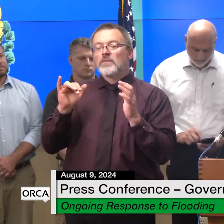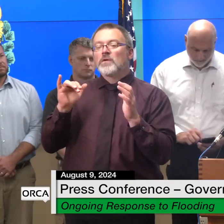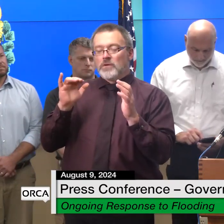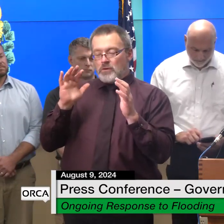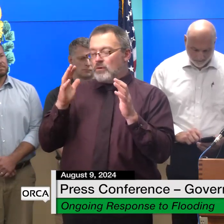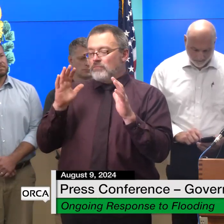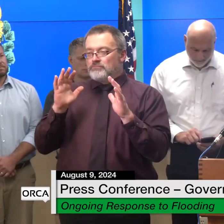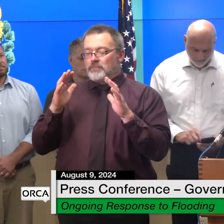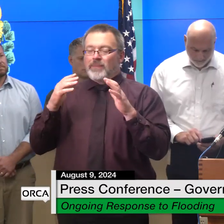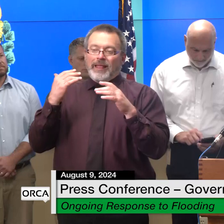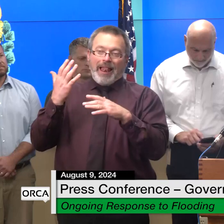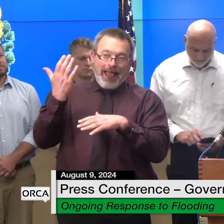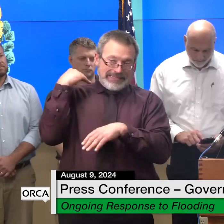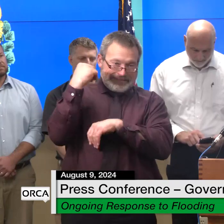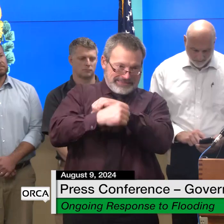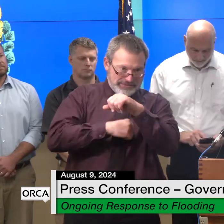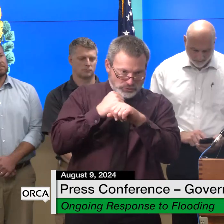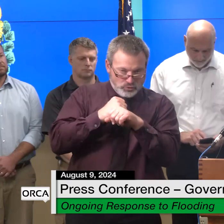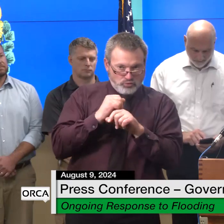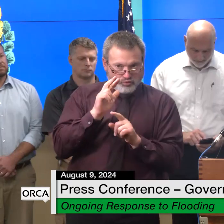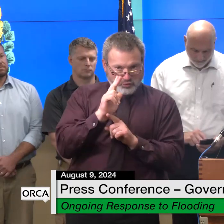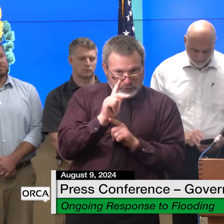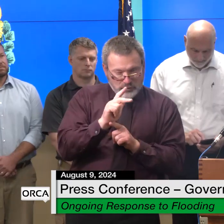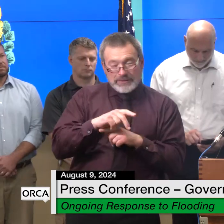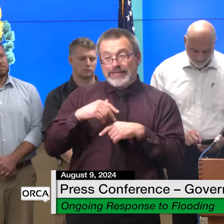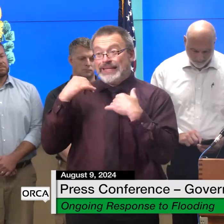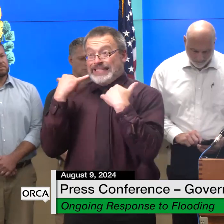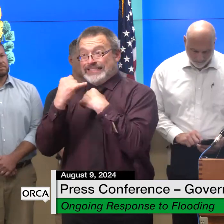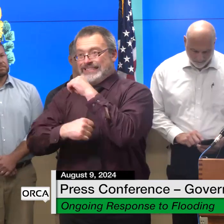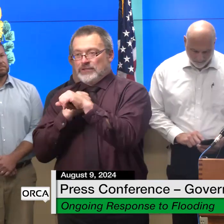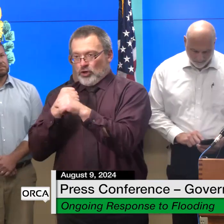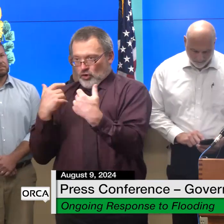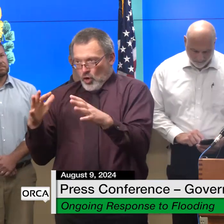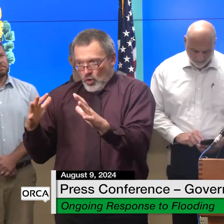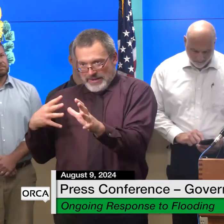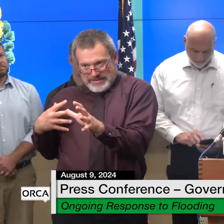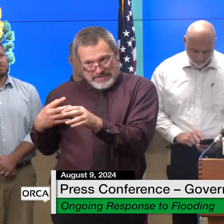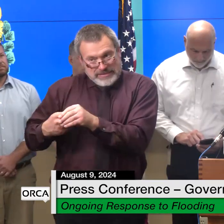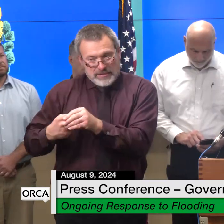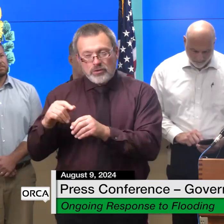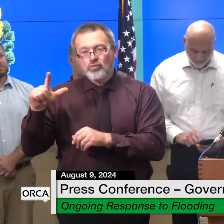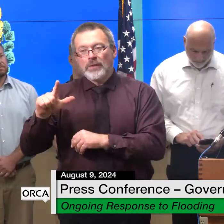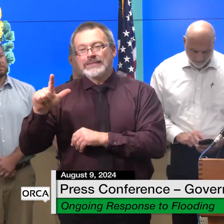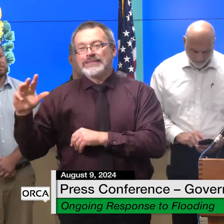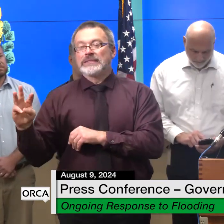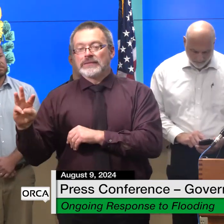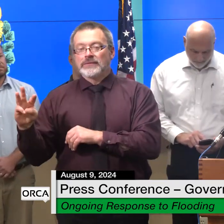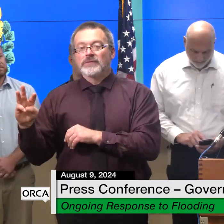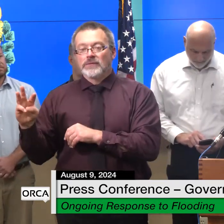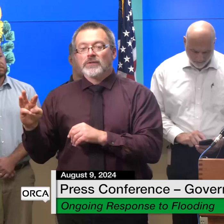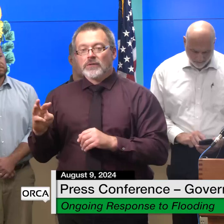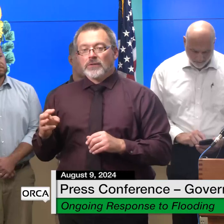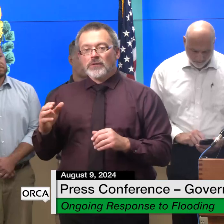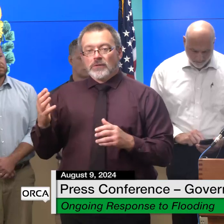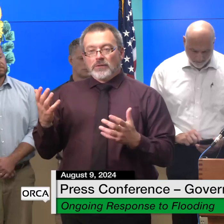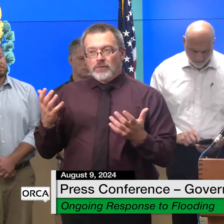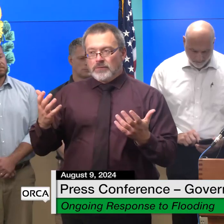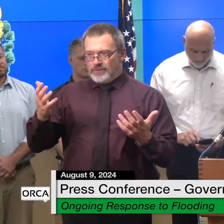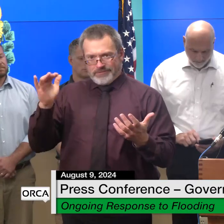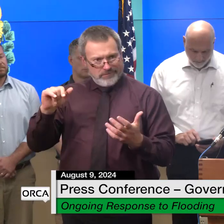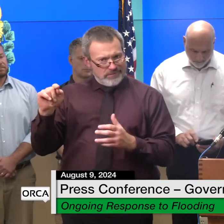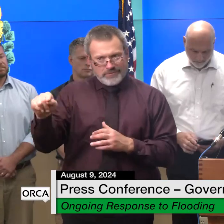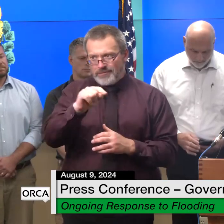housing crisis is difficult to find a place for these families to go with our urgent needs in mind